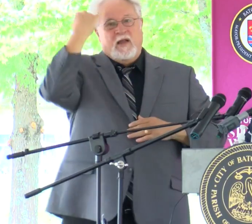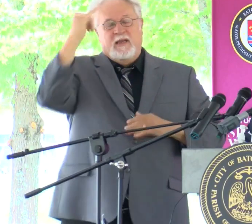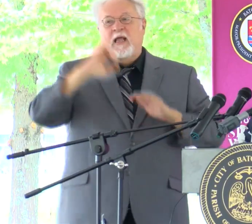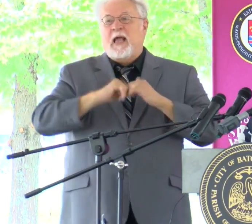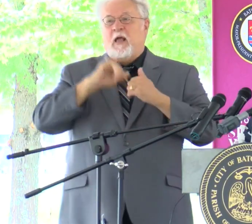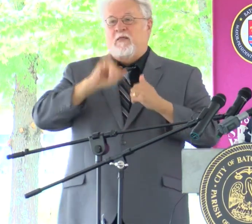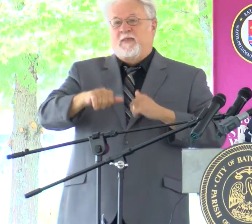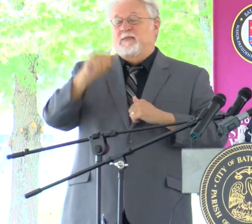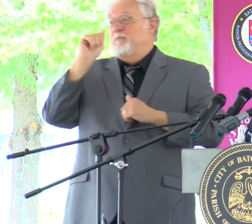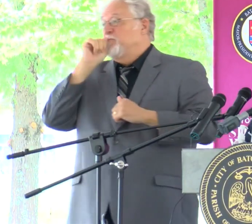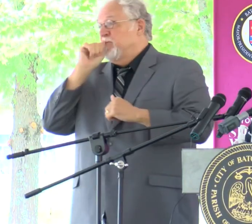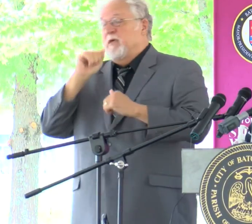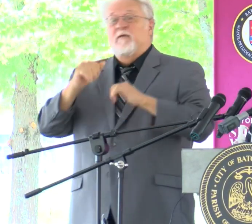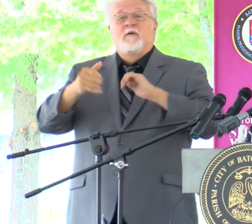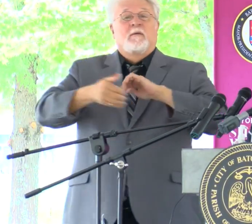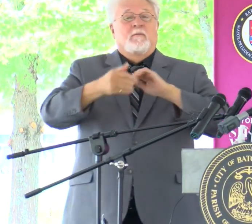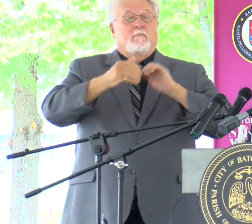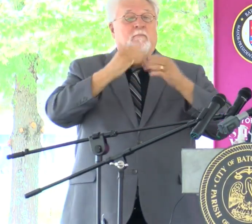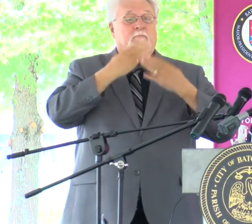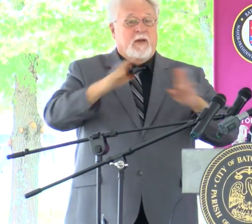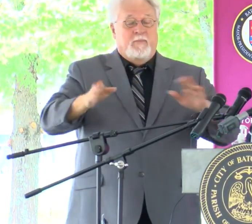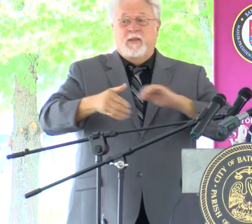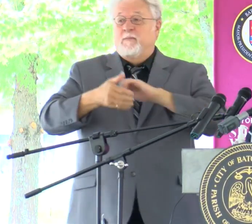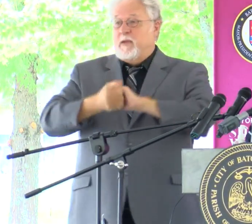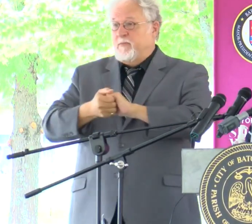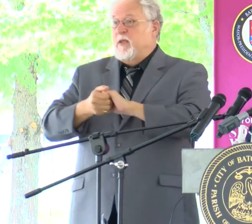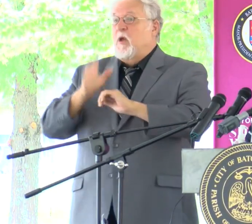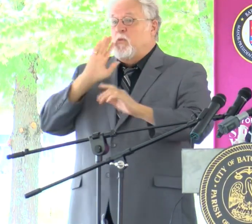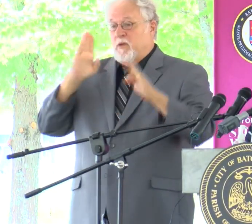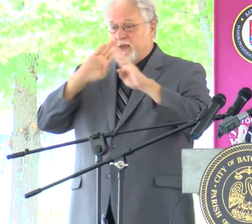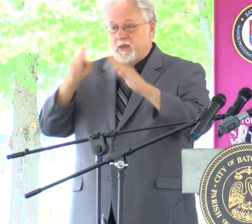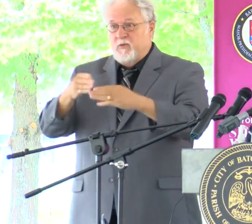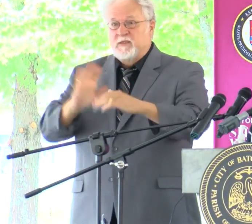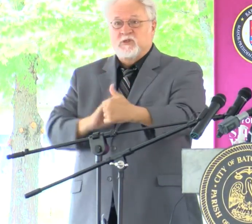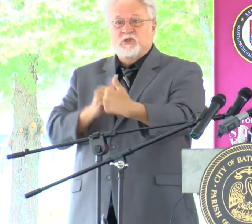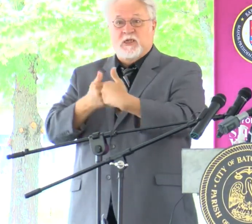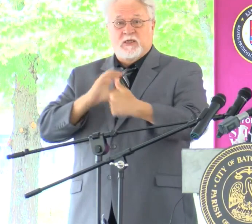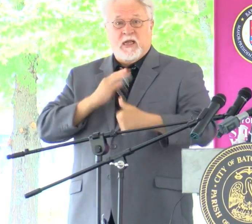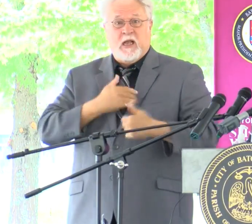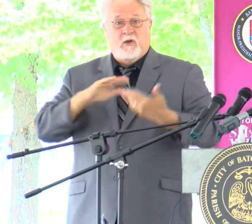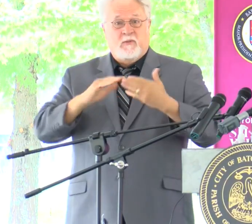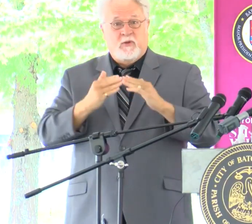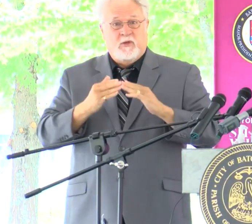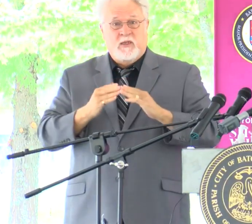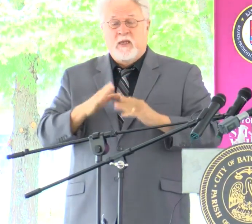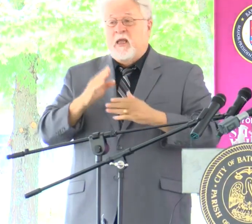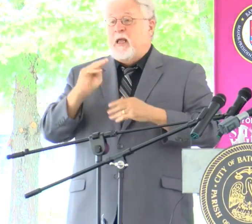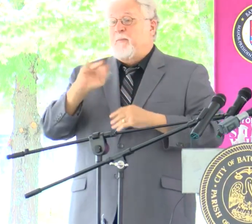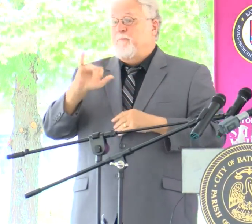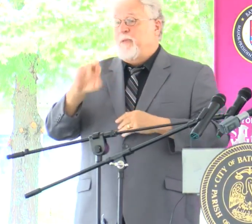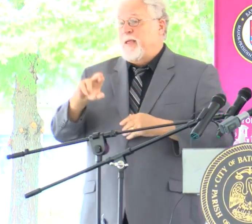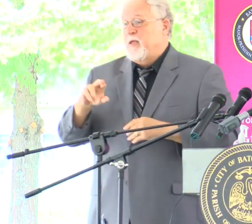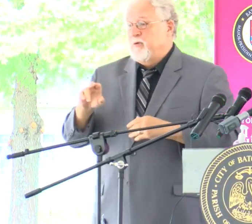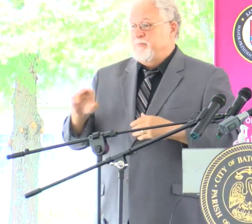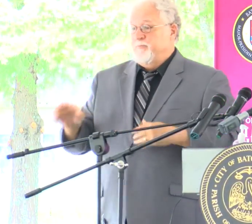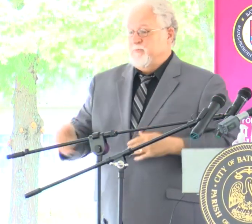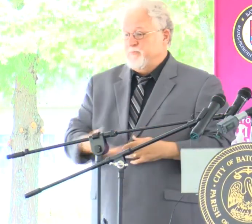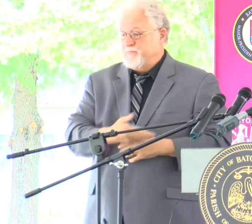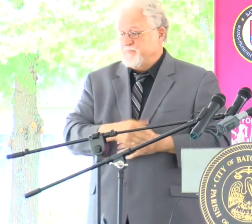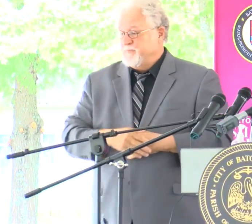be critical in addressing the challenges that we have in our community. At this point, Mayor Broome, I'll yield the stage to you.